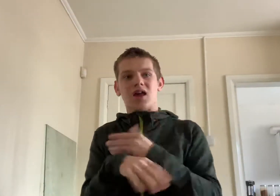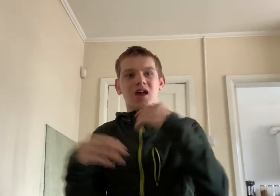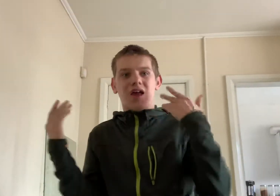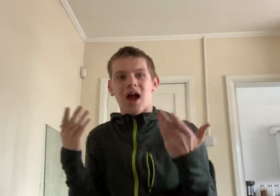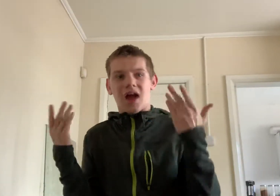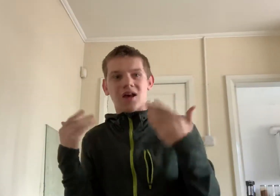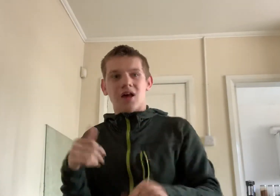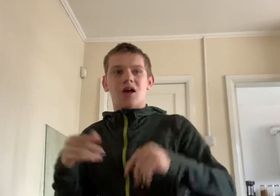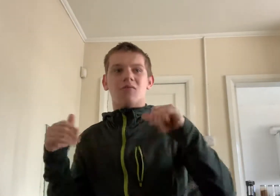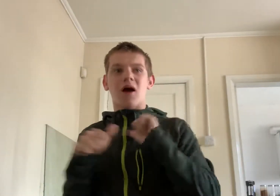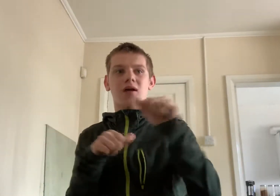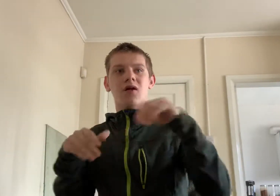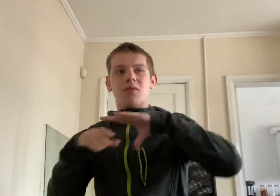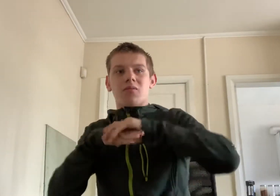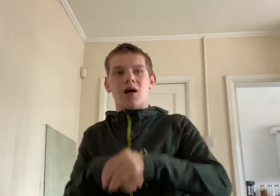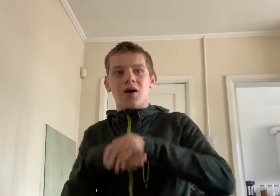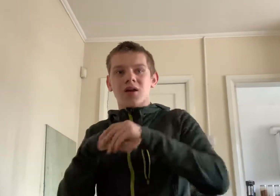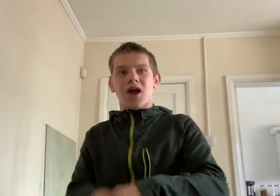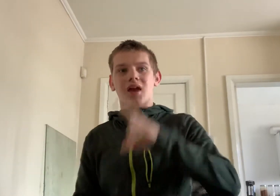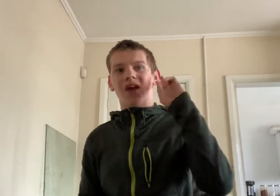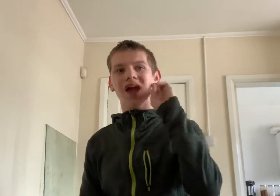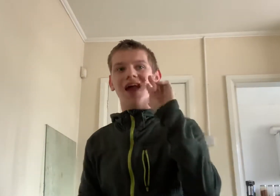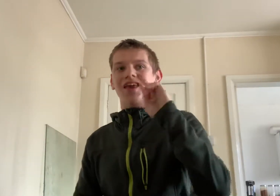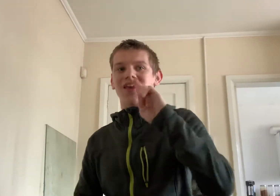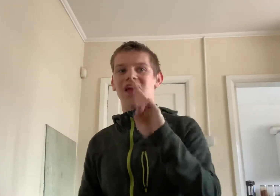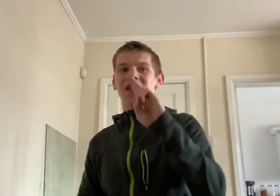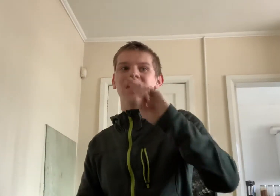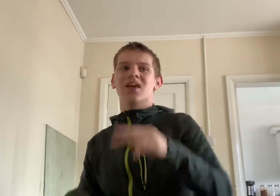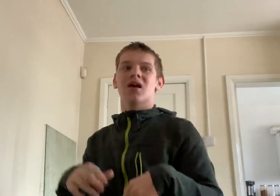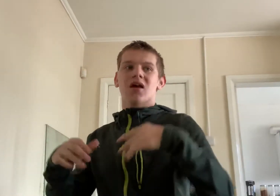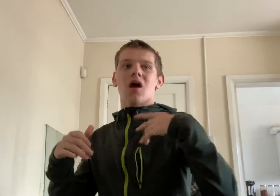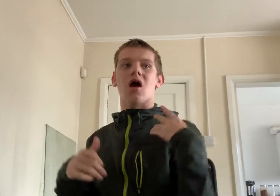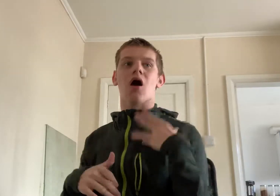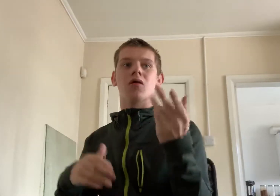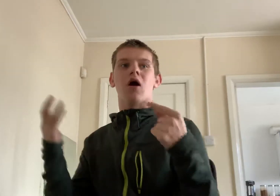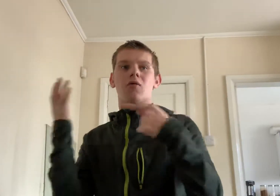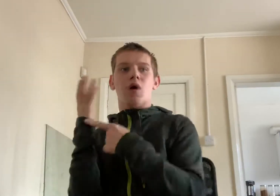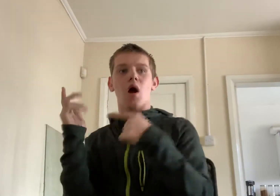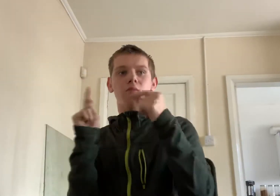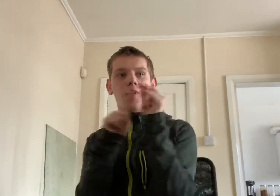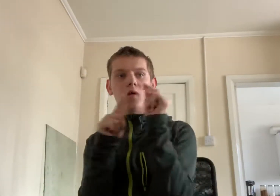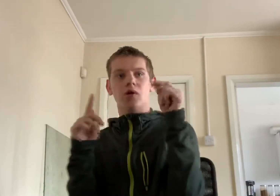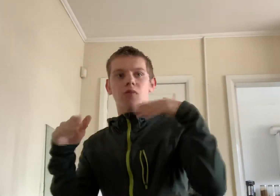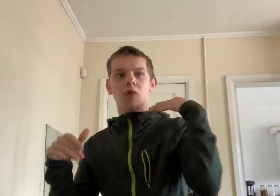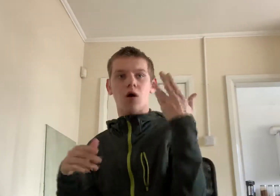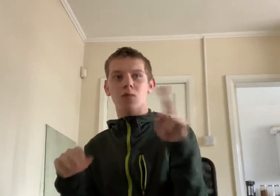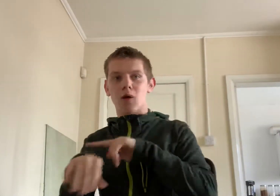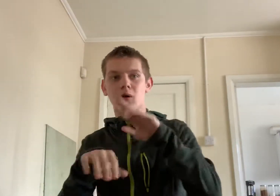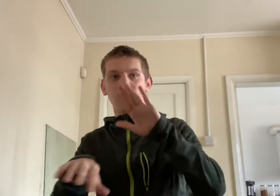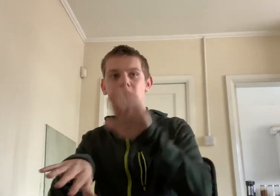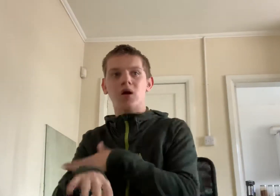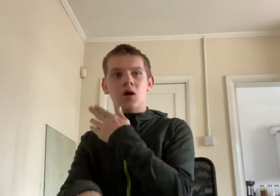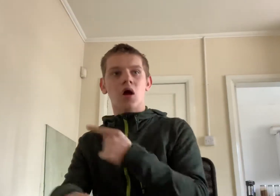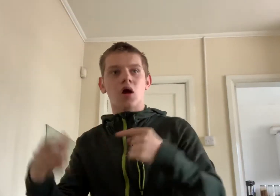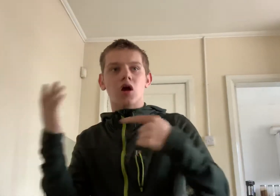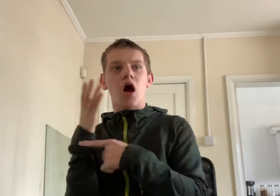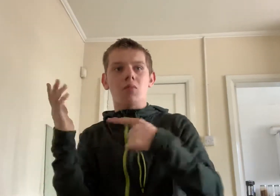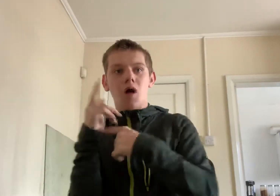end. But the best of friends that you're going to see. Thomas and Percy, blue and green. Thomas and